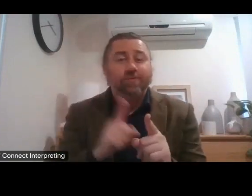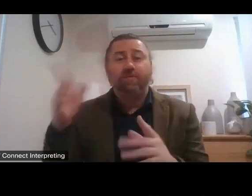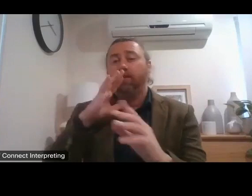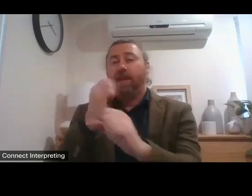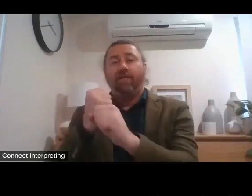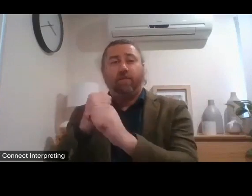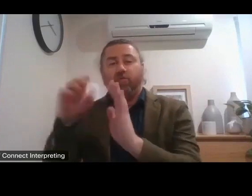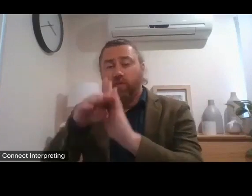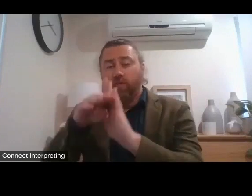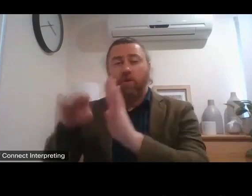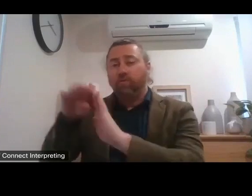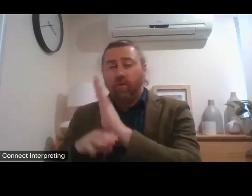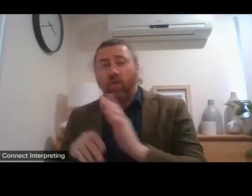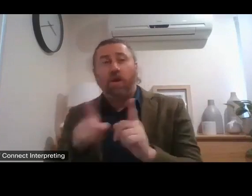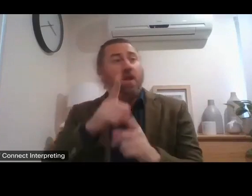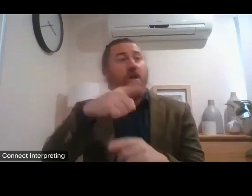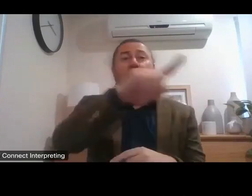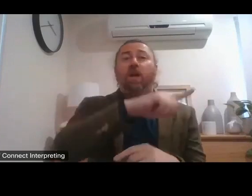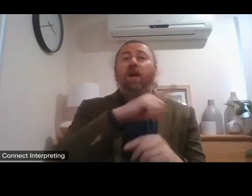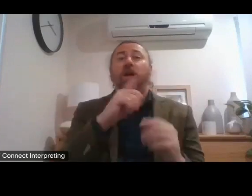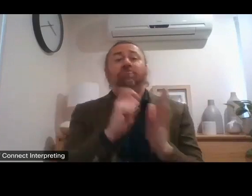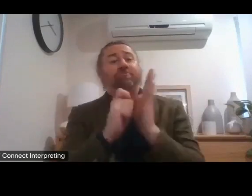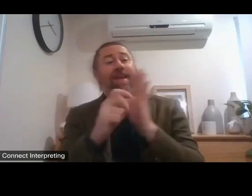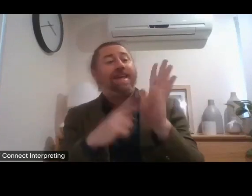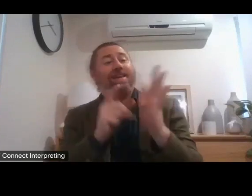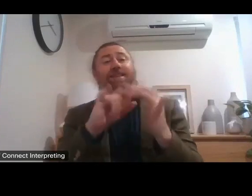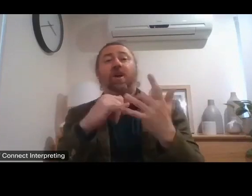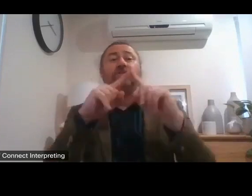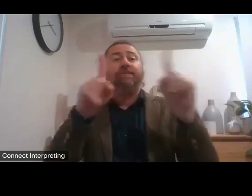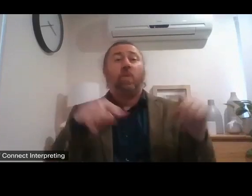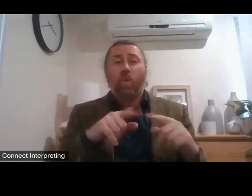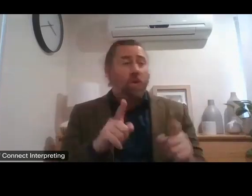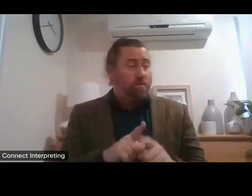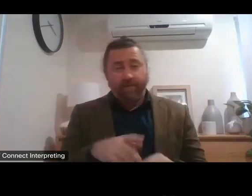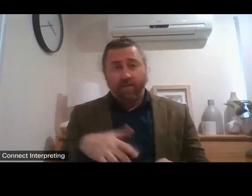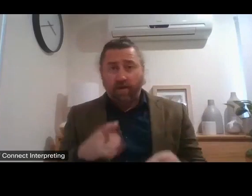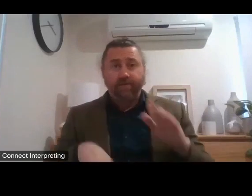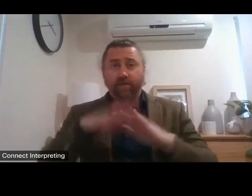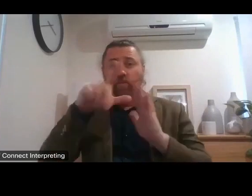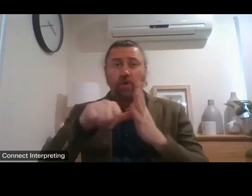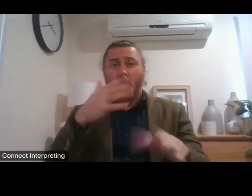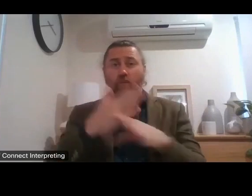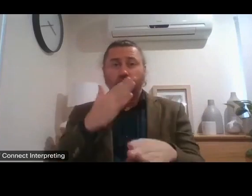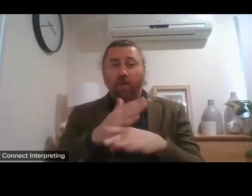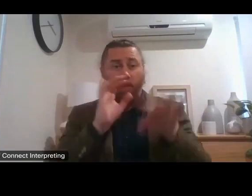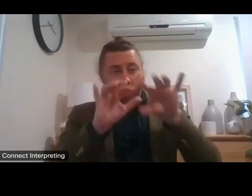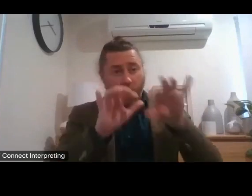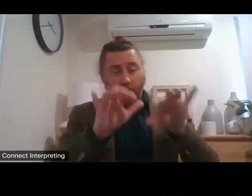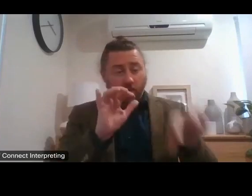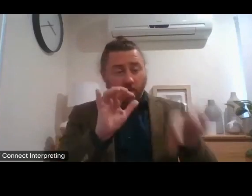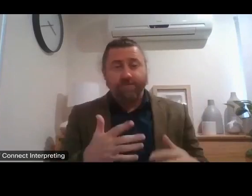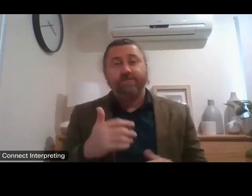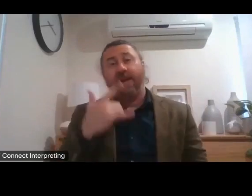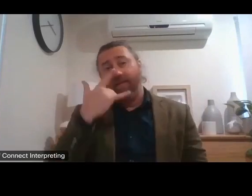doing the forms becomes like a second full-time job. There was the terribly shocking proposal by my